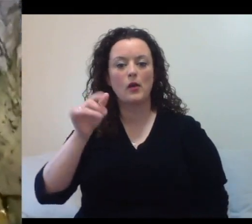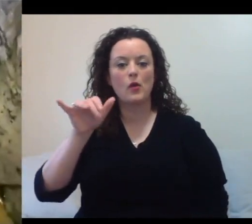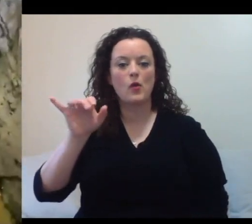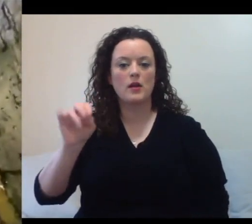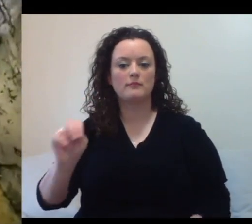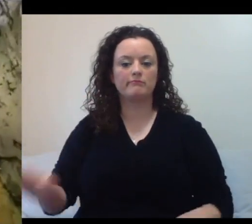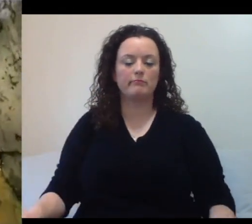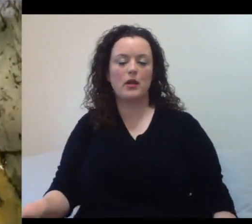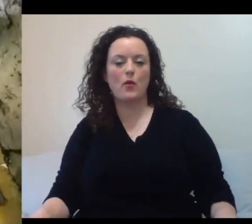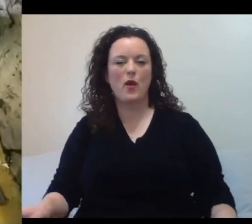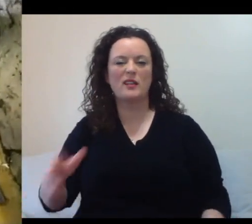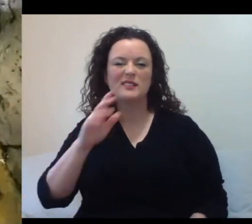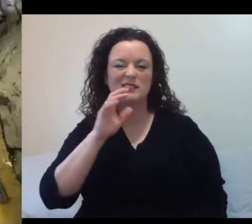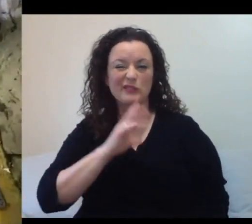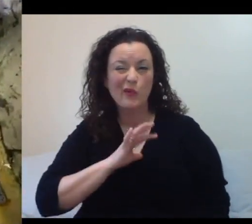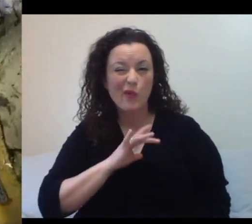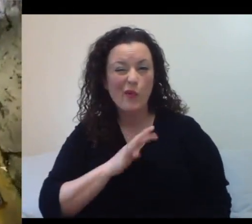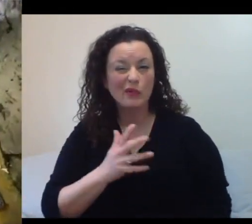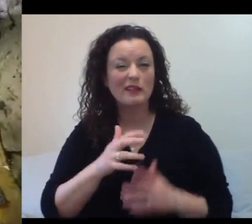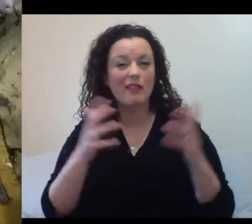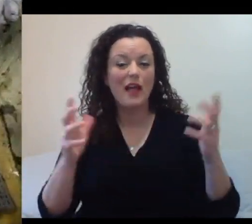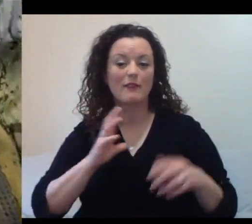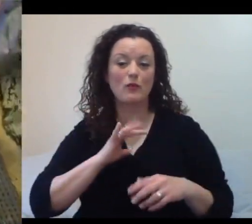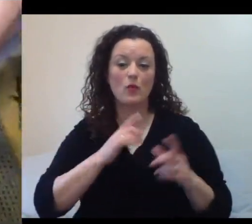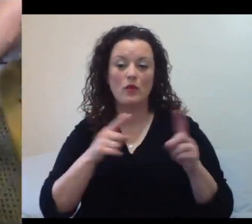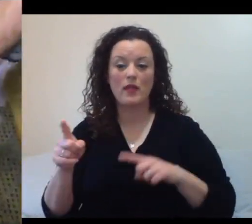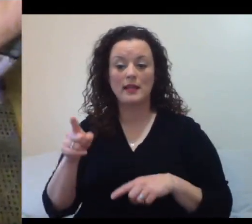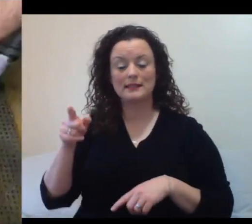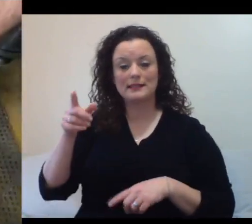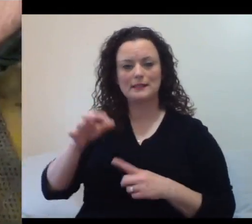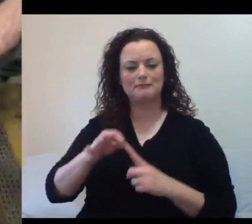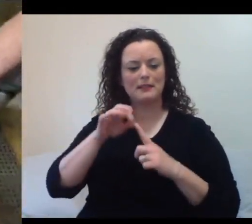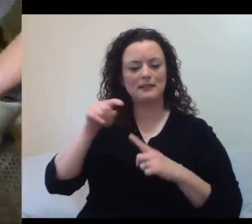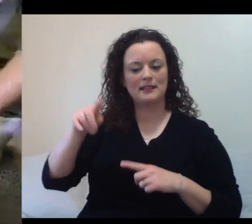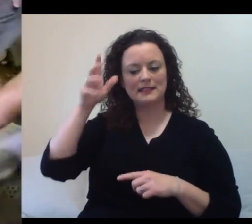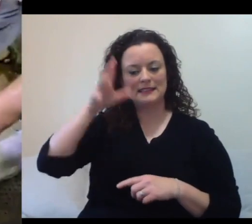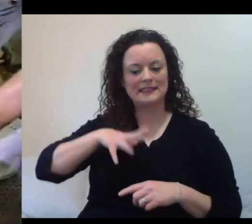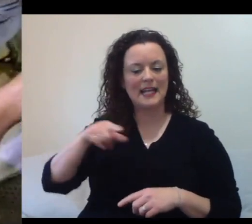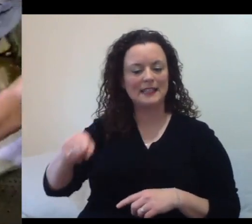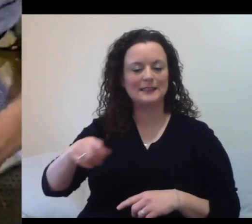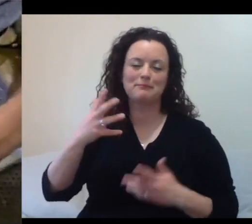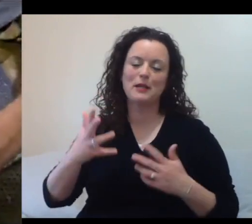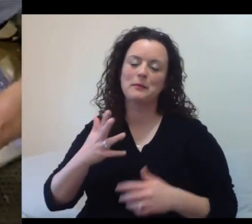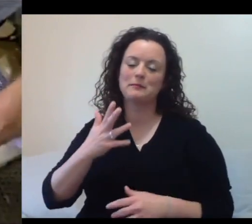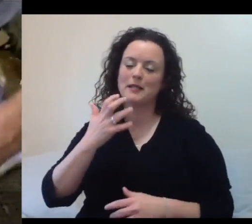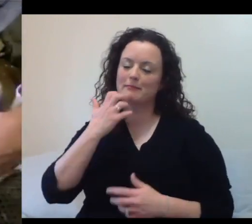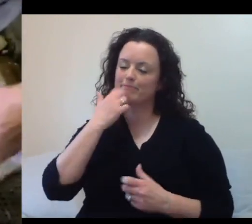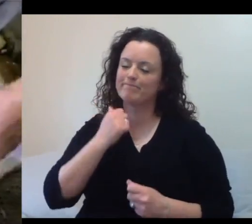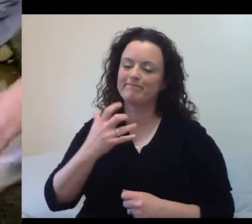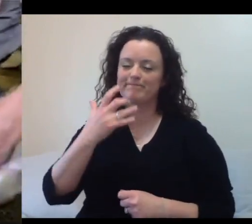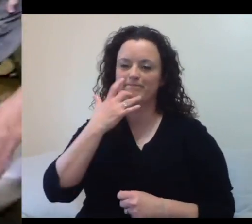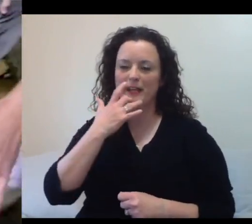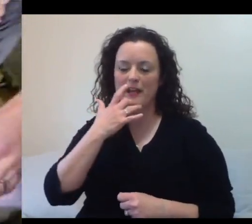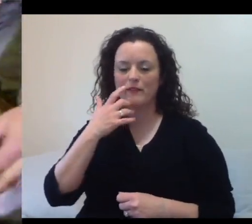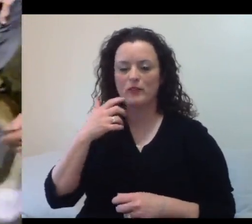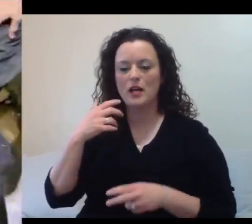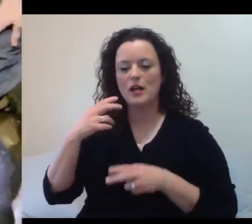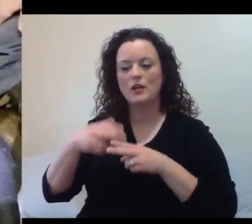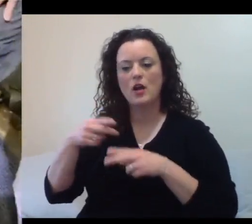stuff, especially this guy right here. This is probably my favorite bird. He's what I like to call an adorabro. His name is